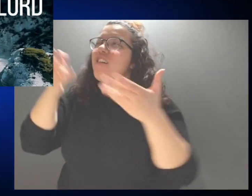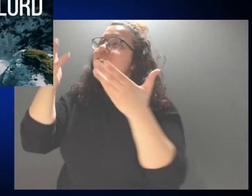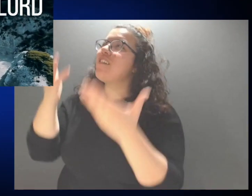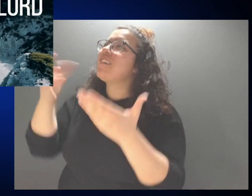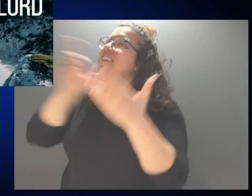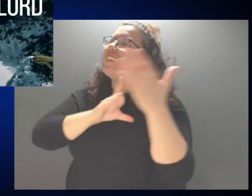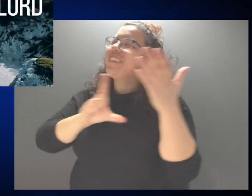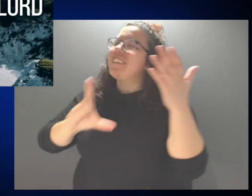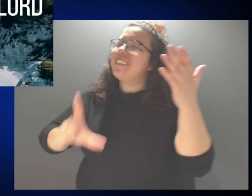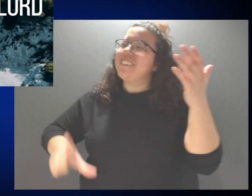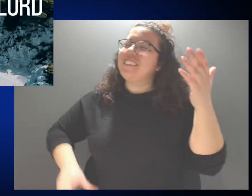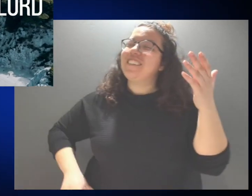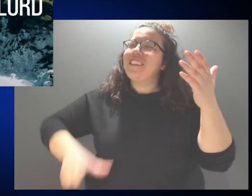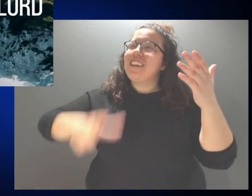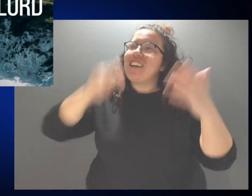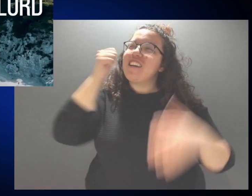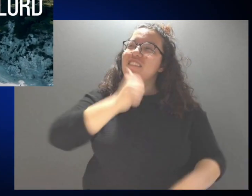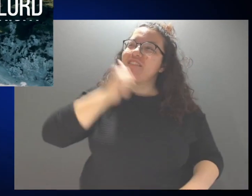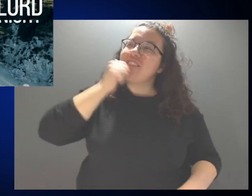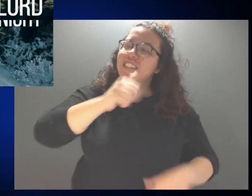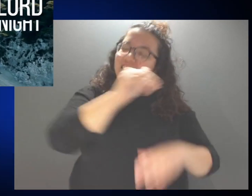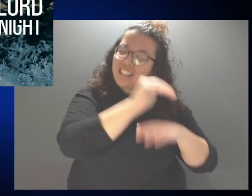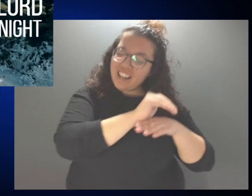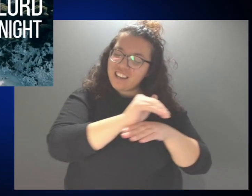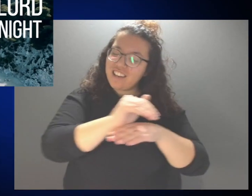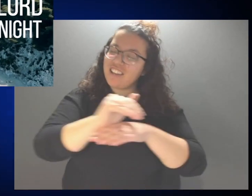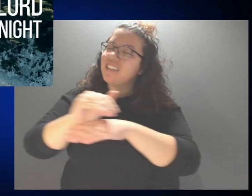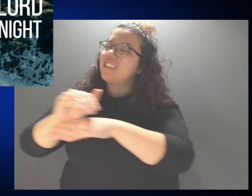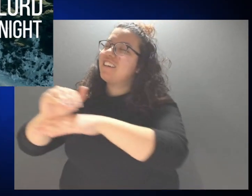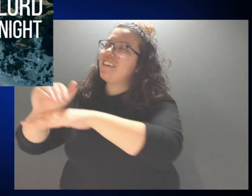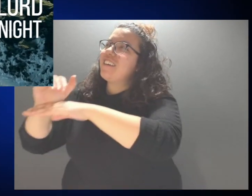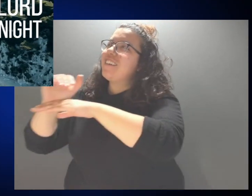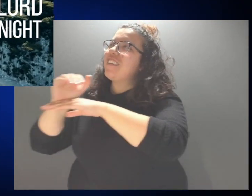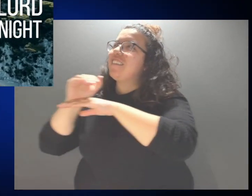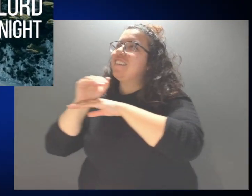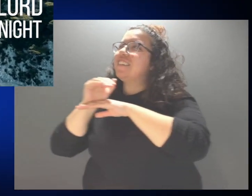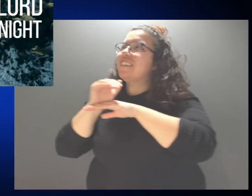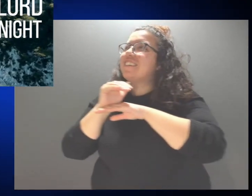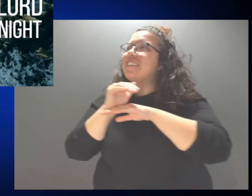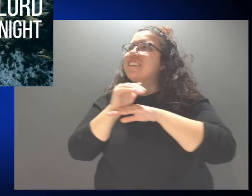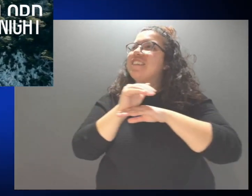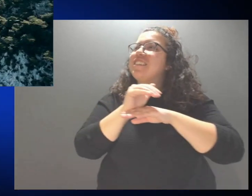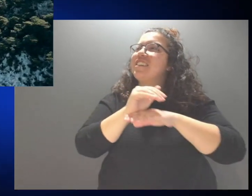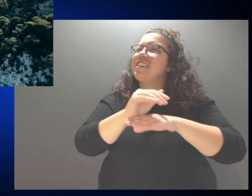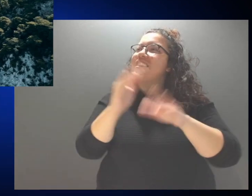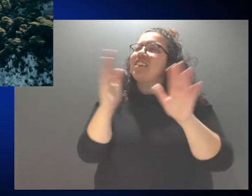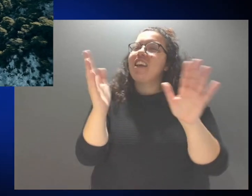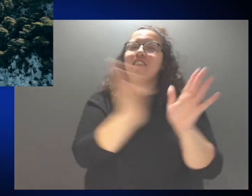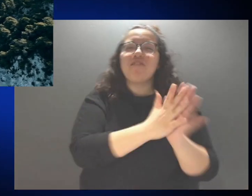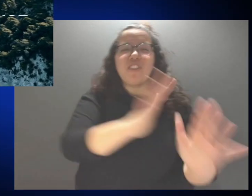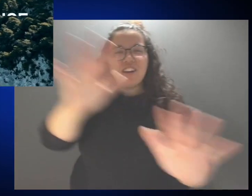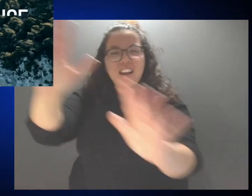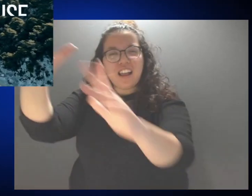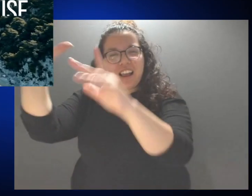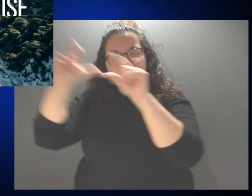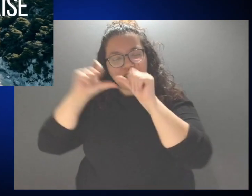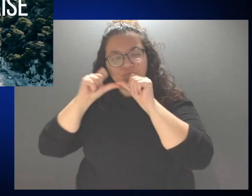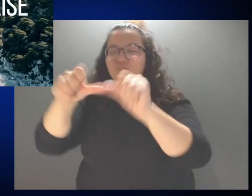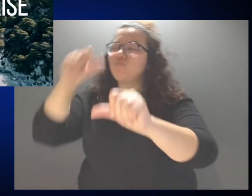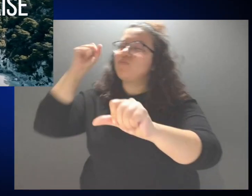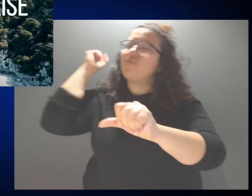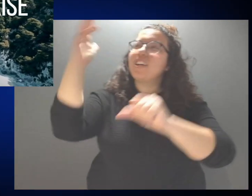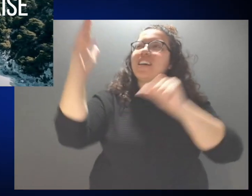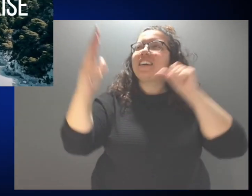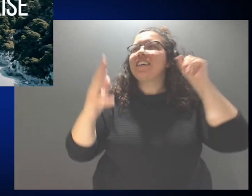the Lord, everyday Every day and night Never